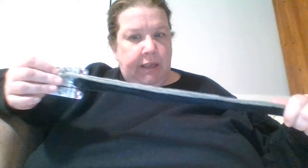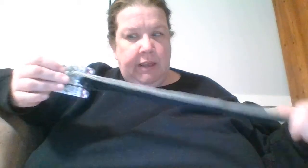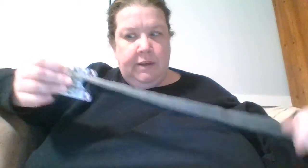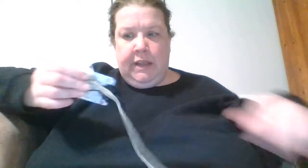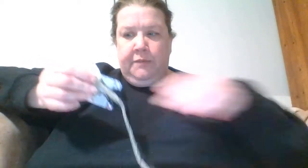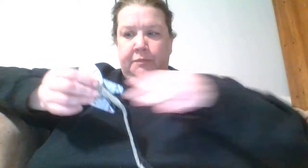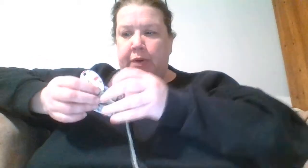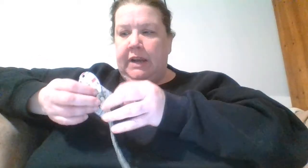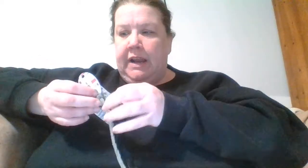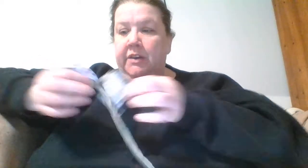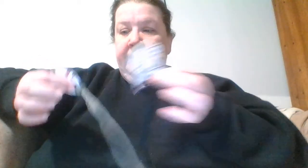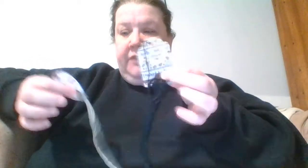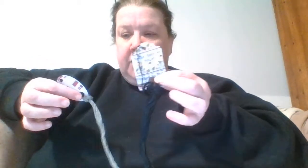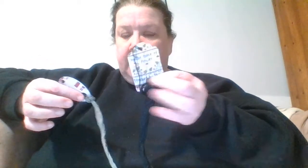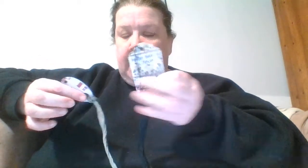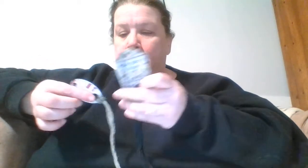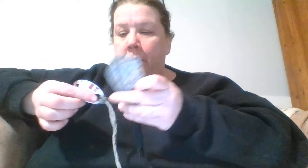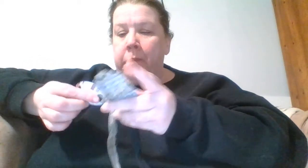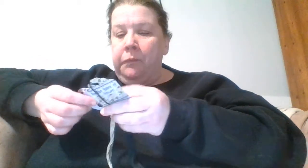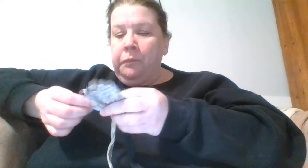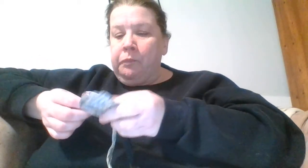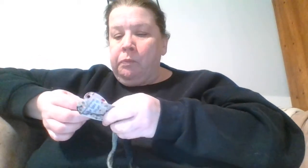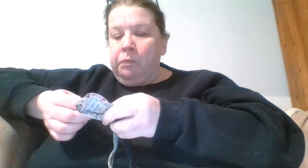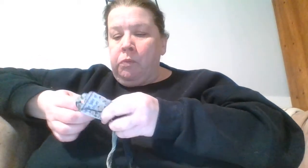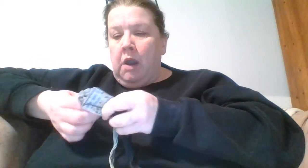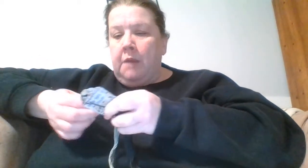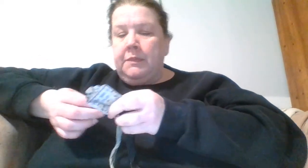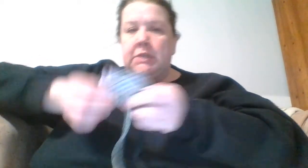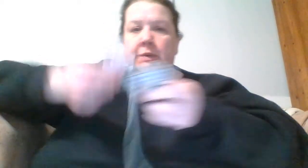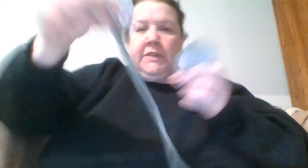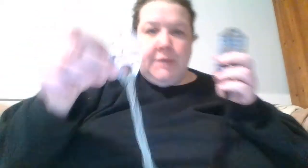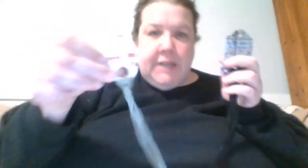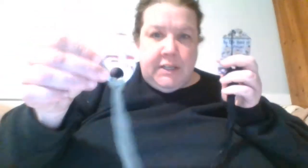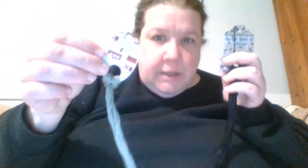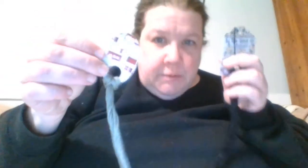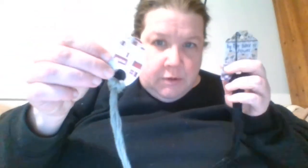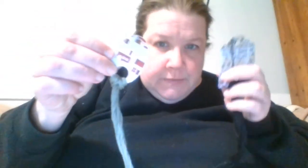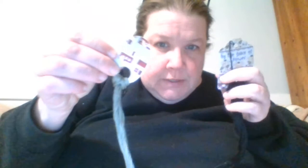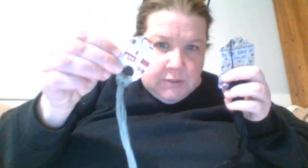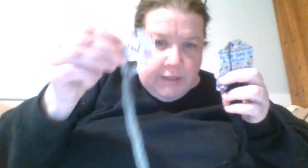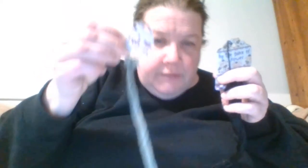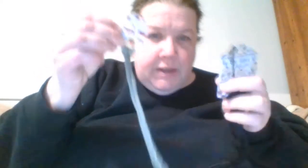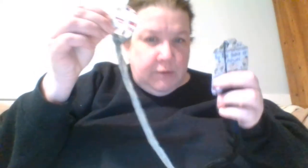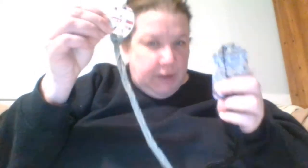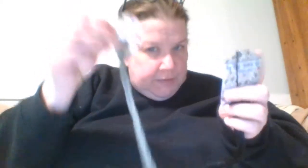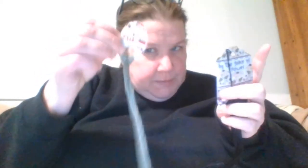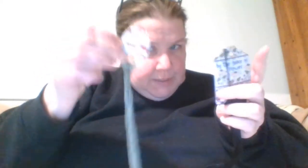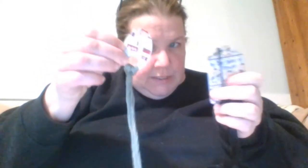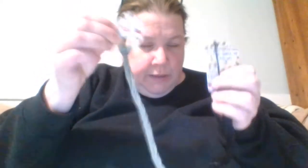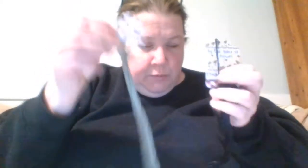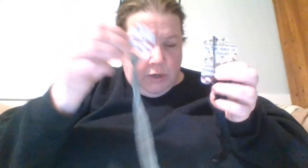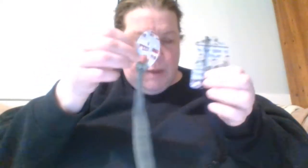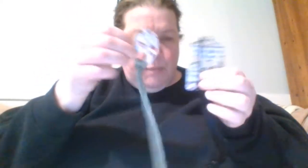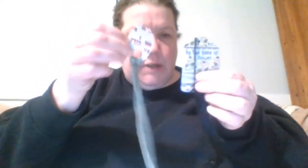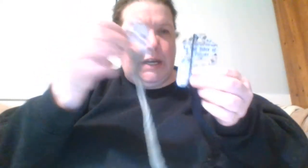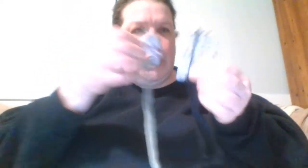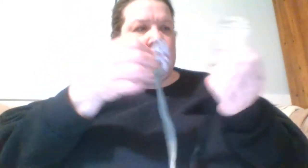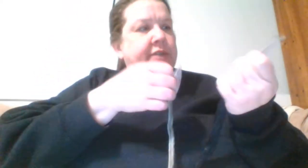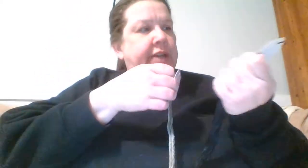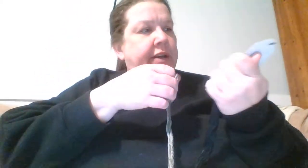and and put it on a new floss drop um this one's from Janet Jabber so I love it and every time I work on my project I think of Janet